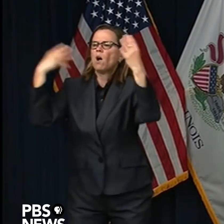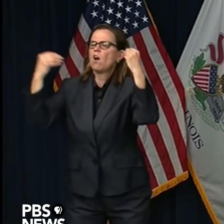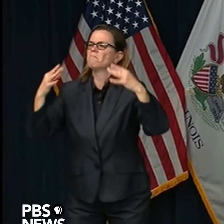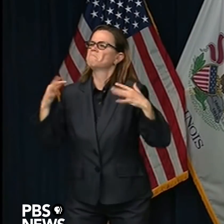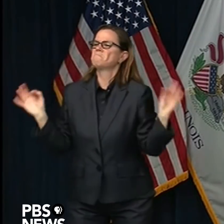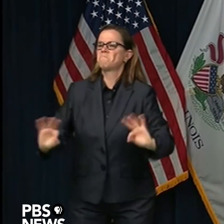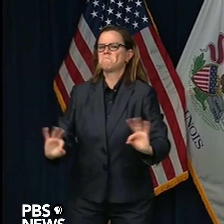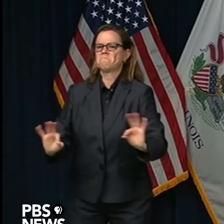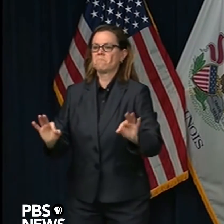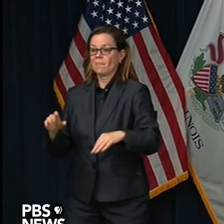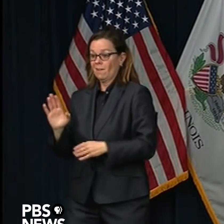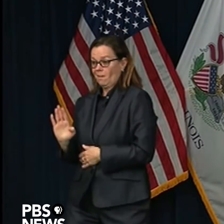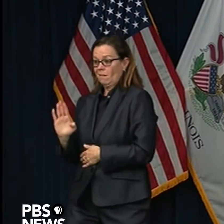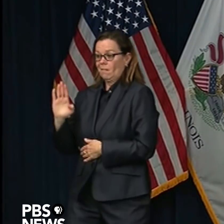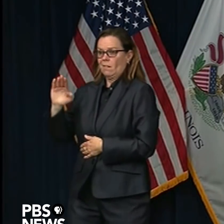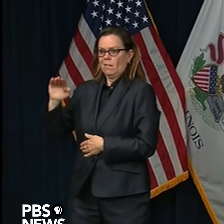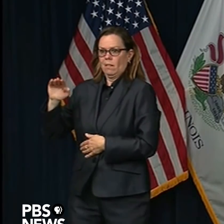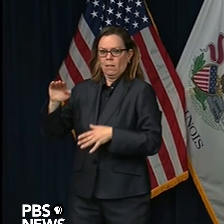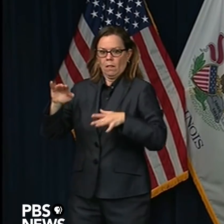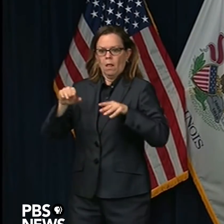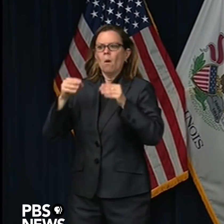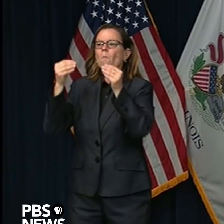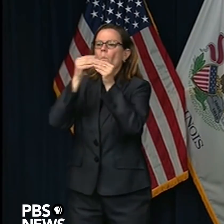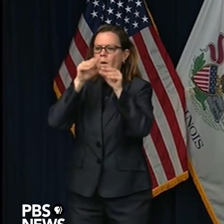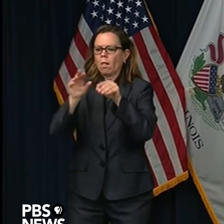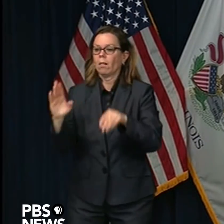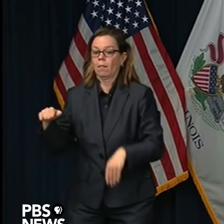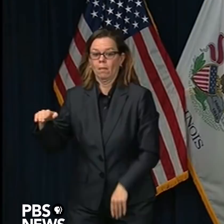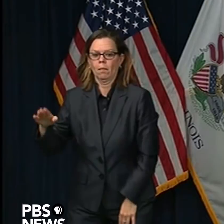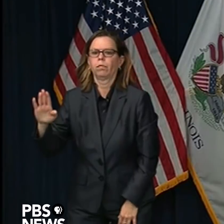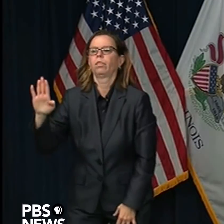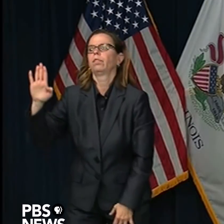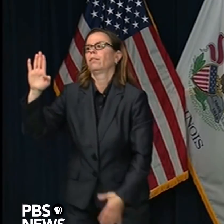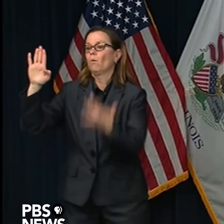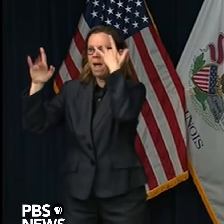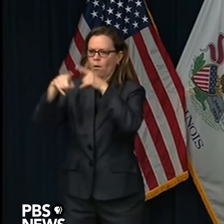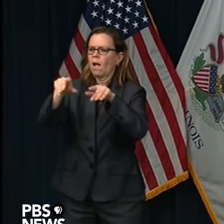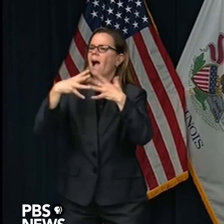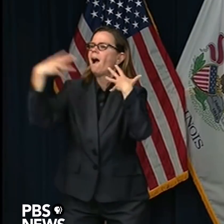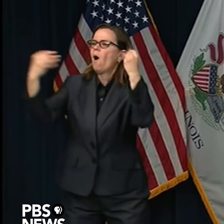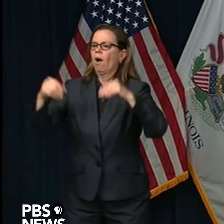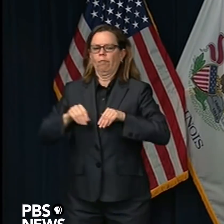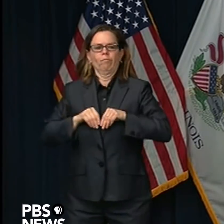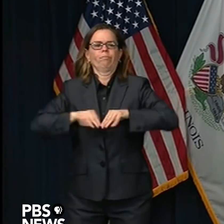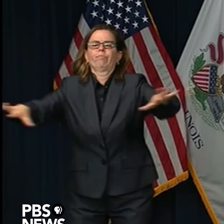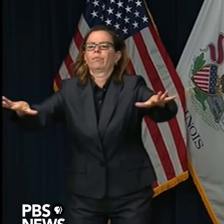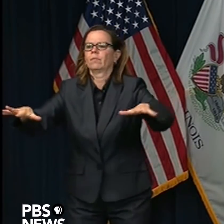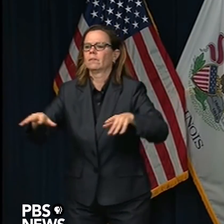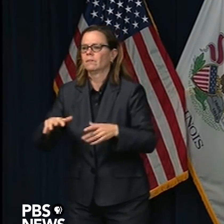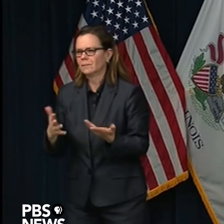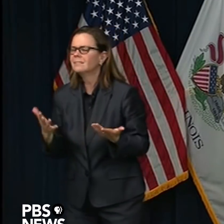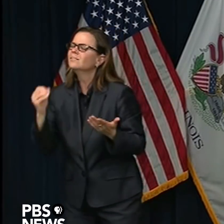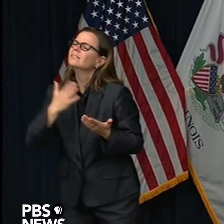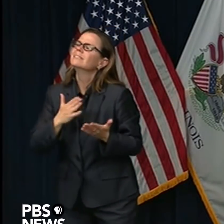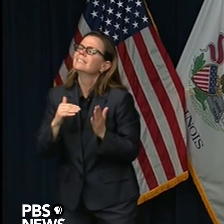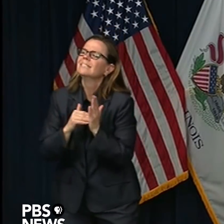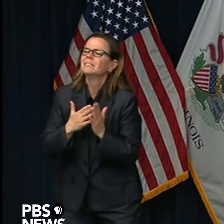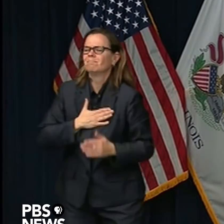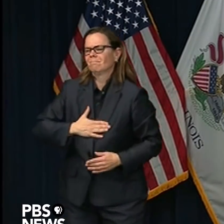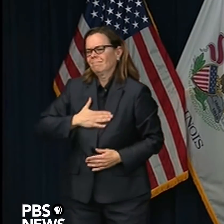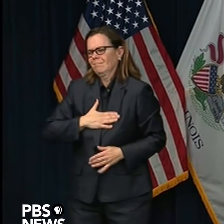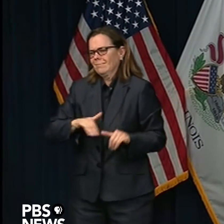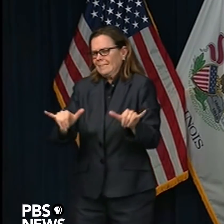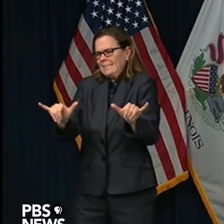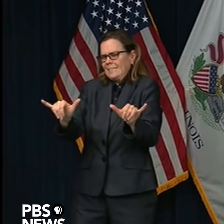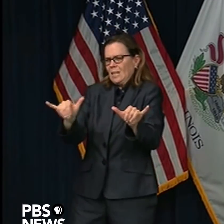to stay at home. We need this curve to bend. And then we can begin to talk about how we can begin to open things up